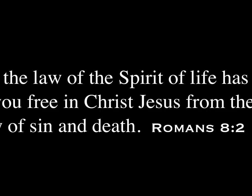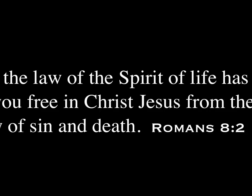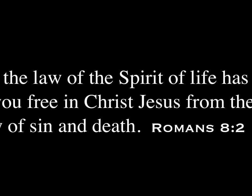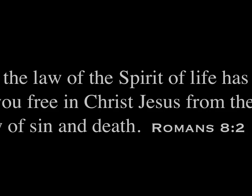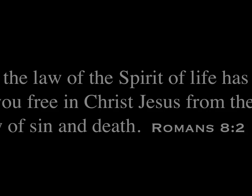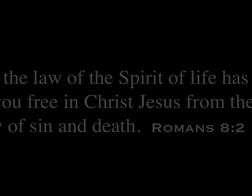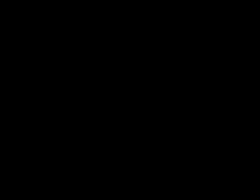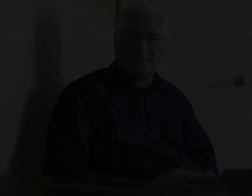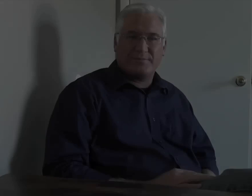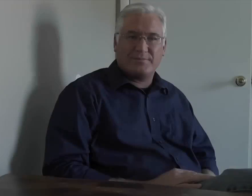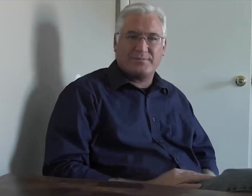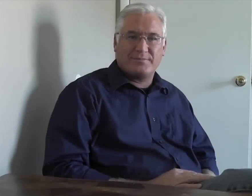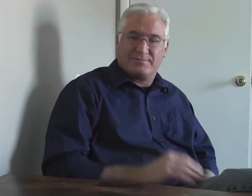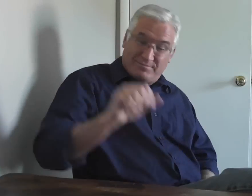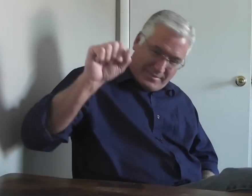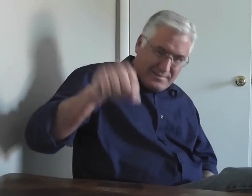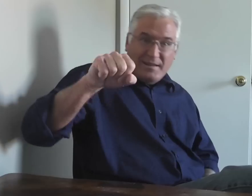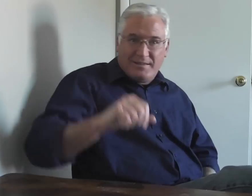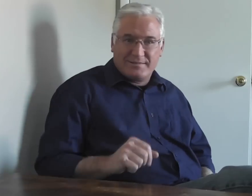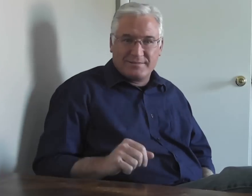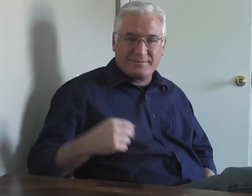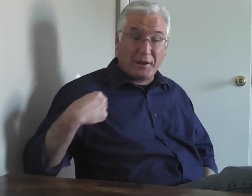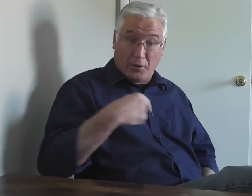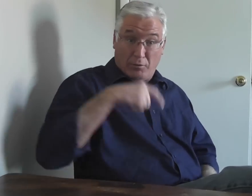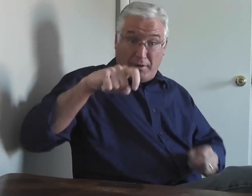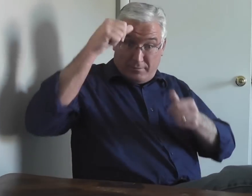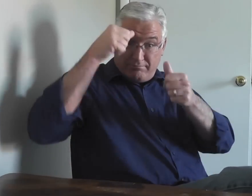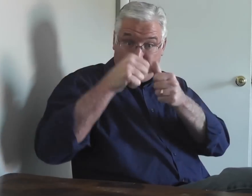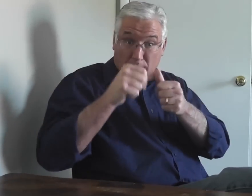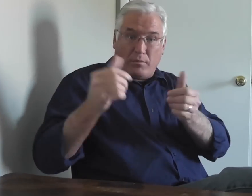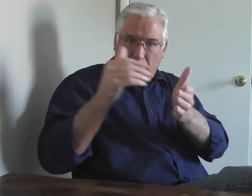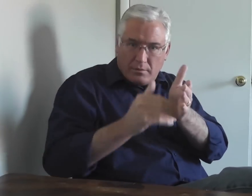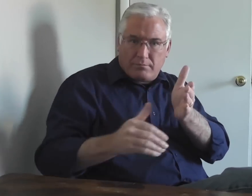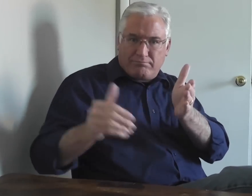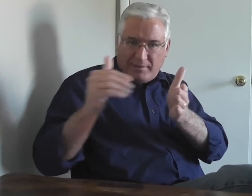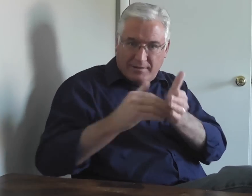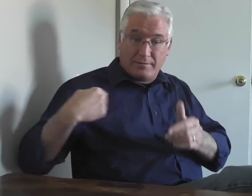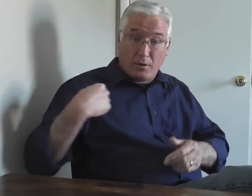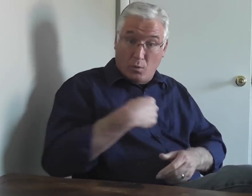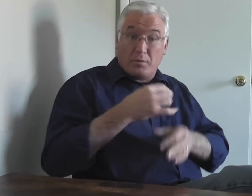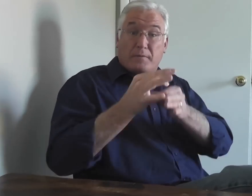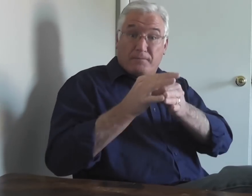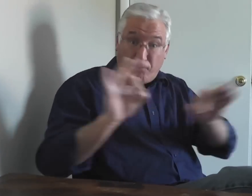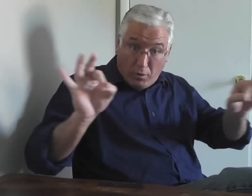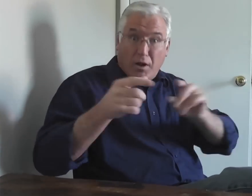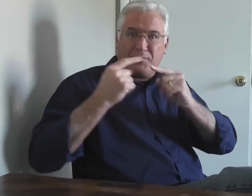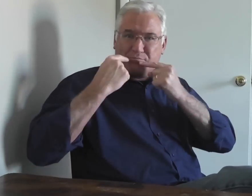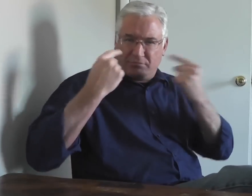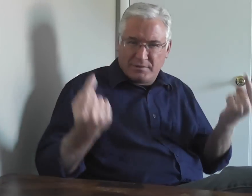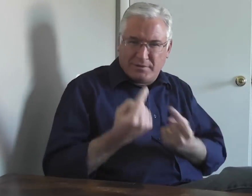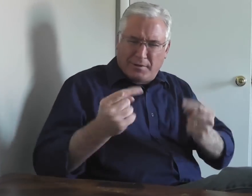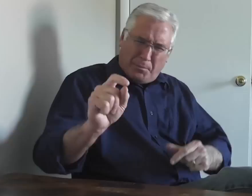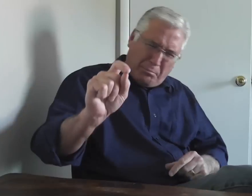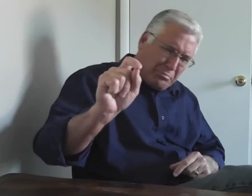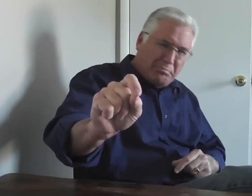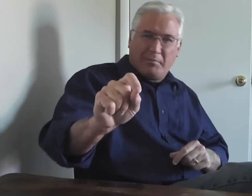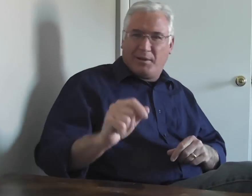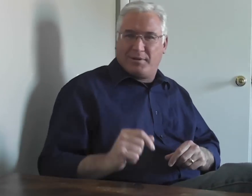law of sin and death. Yes. We need to remember again and again that we are free from sin. Period.